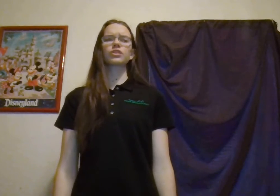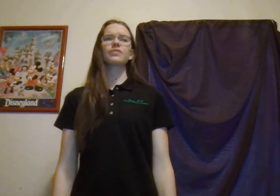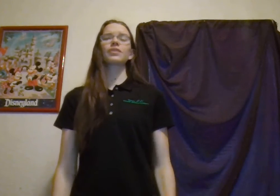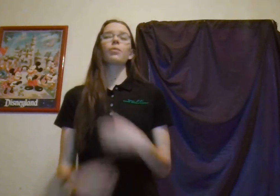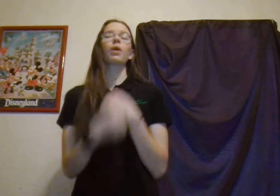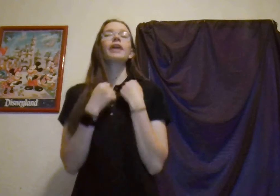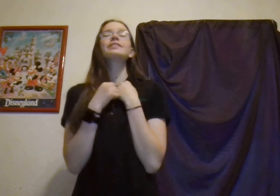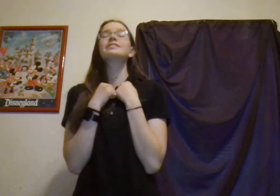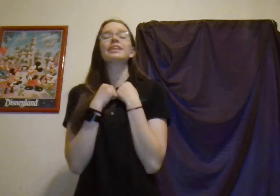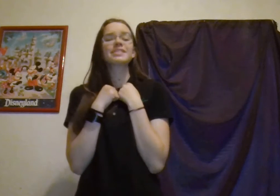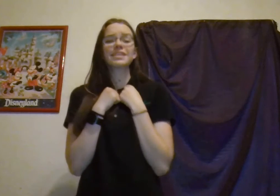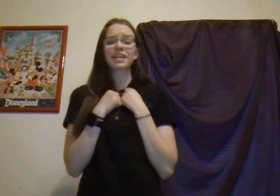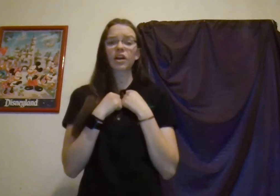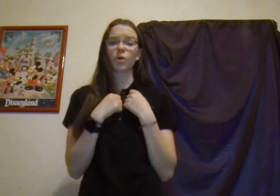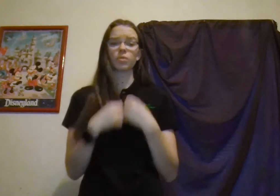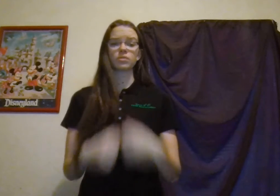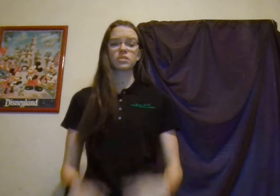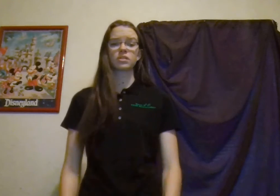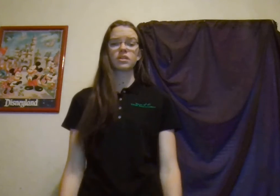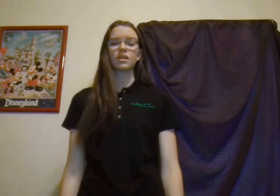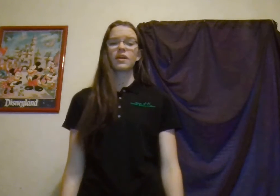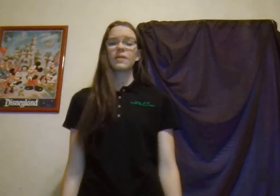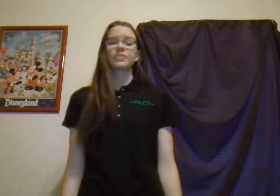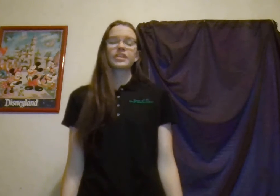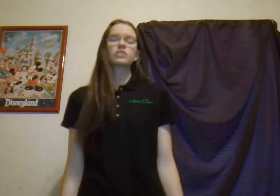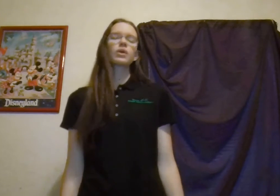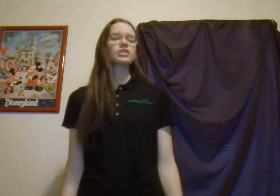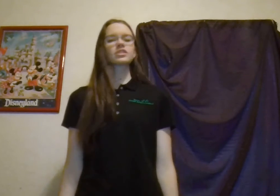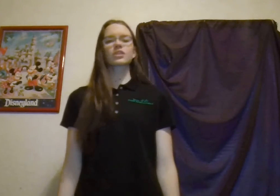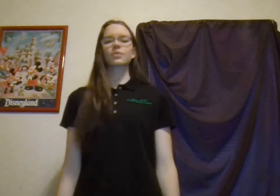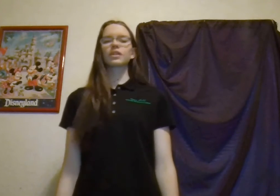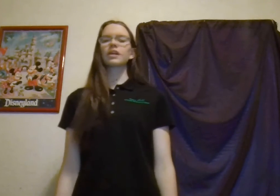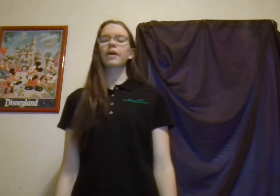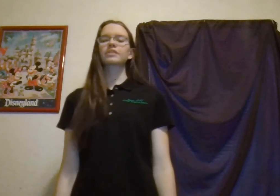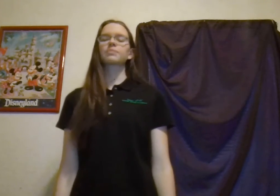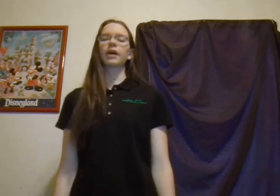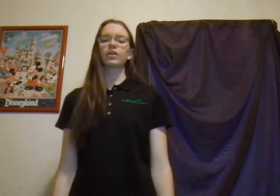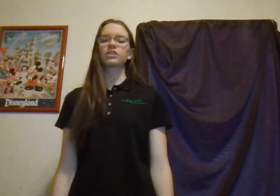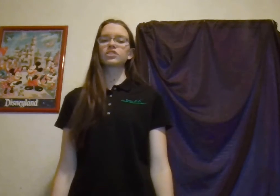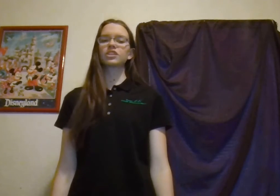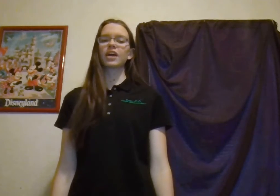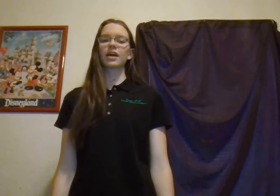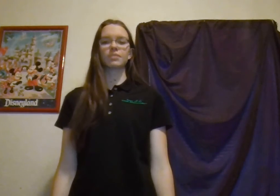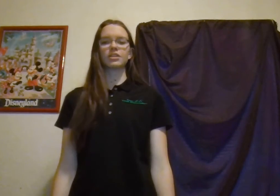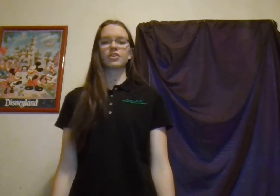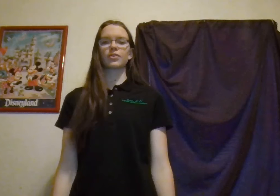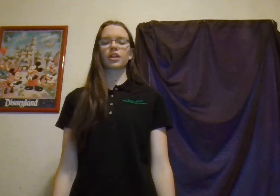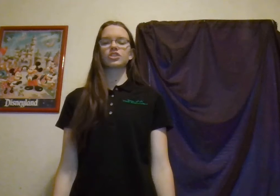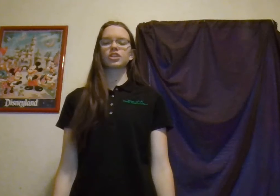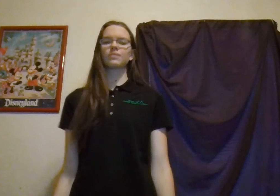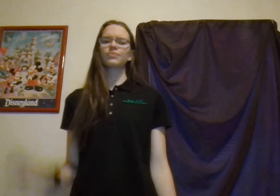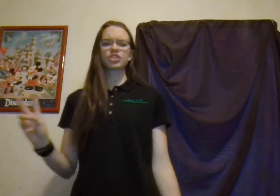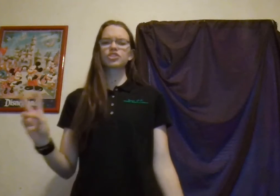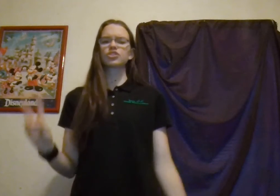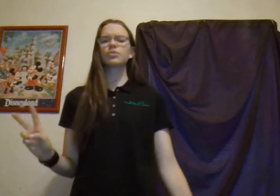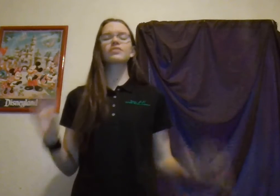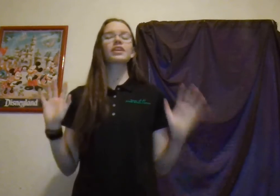Or even why does it get cold? These questions can relate back to biology and meteorology, just two of the